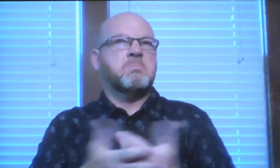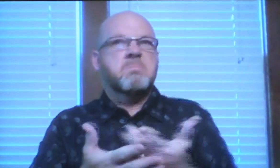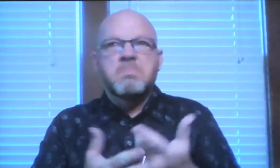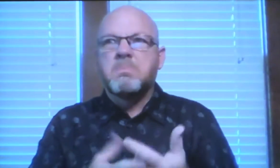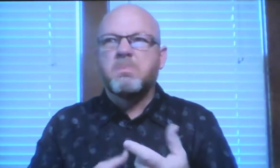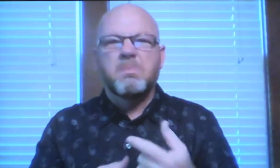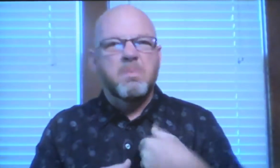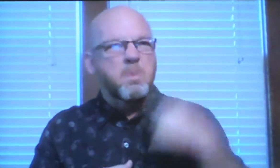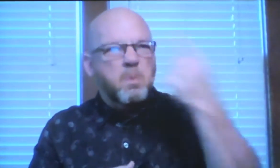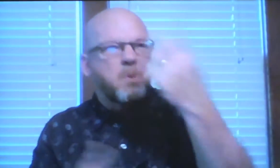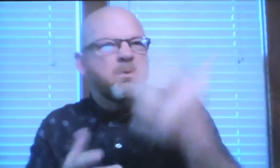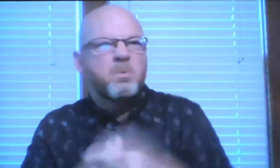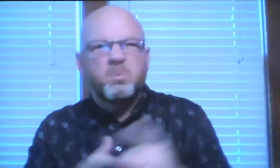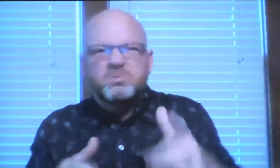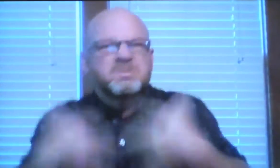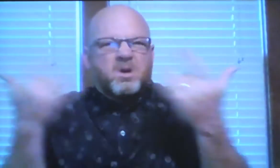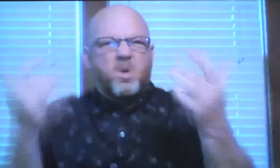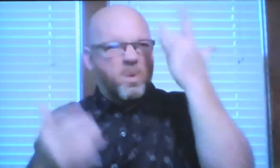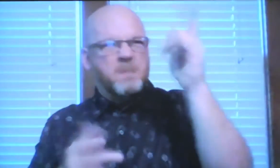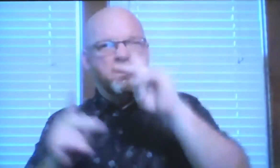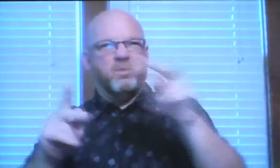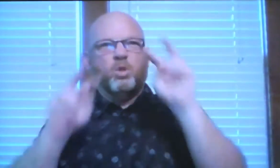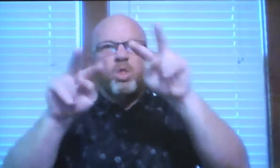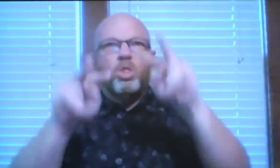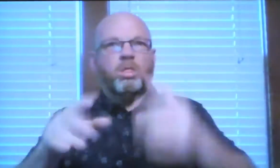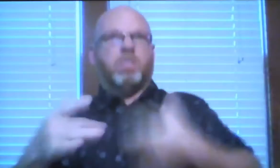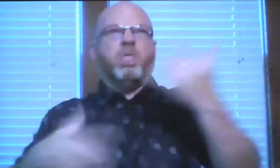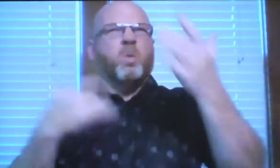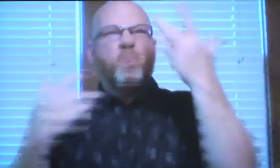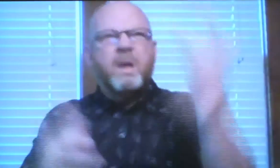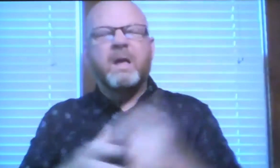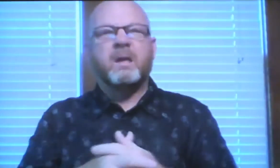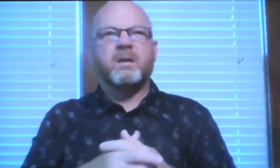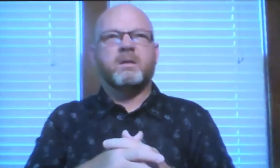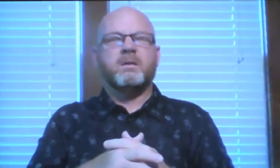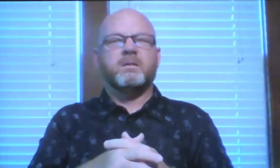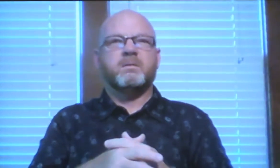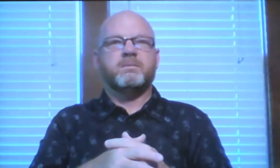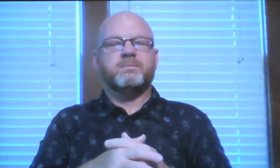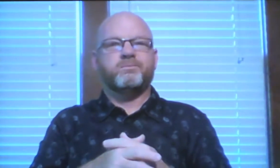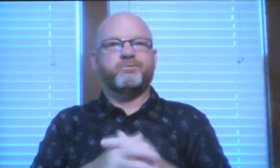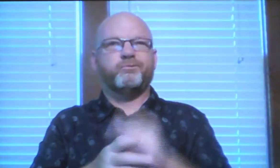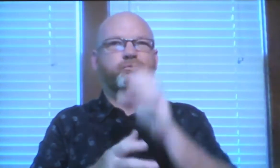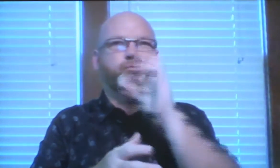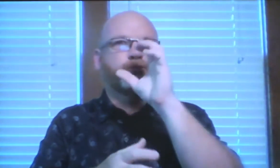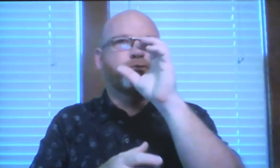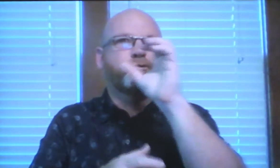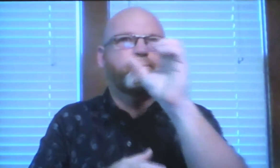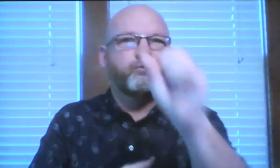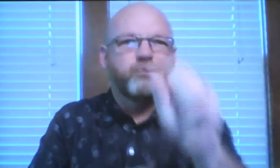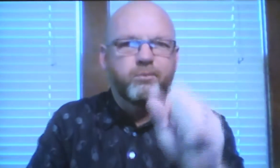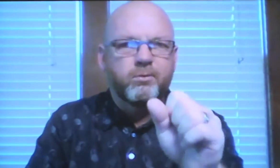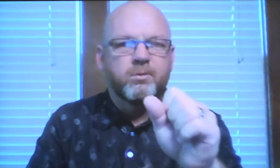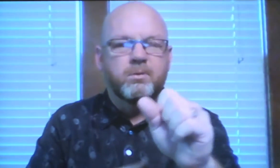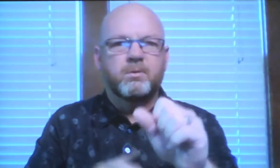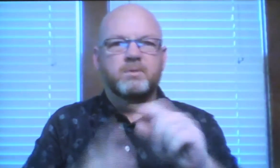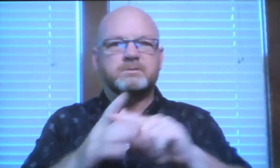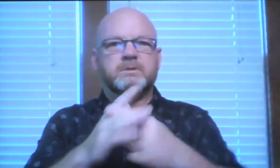movie that I shouldn't be watching. And I think, well, you know, what would be so bad about that? So I